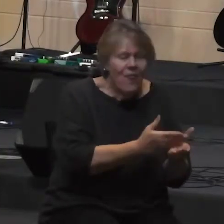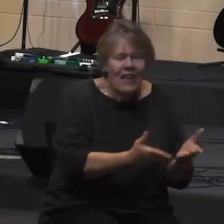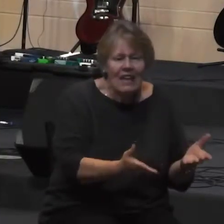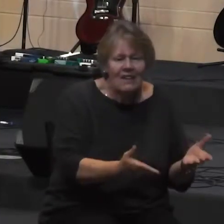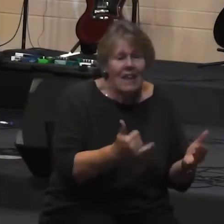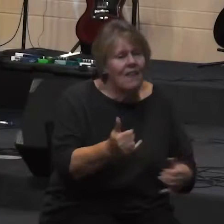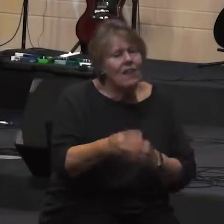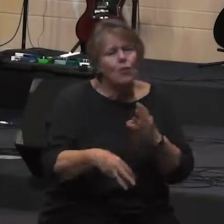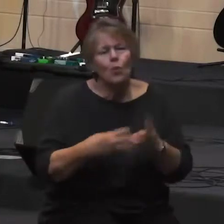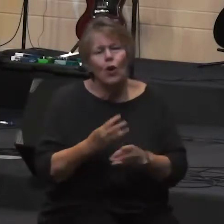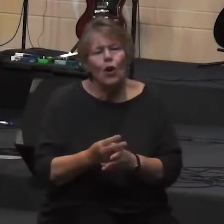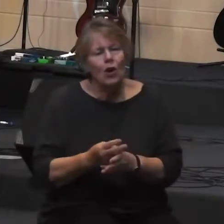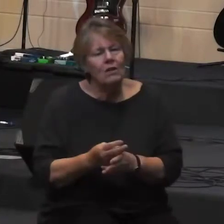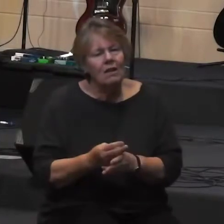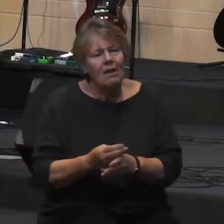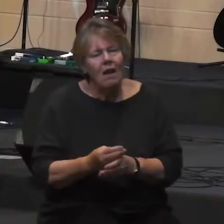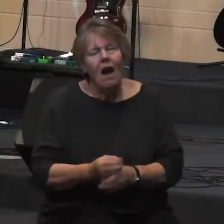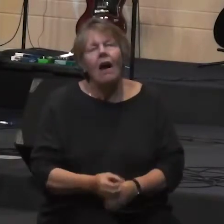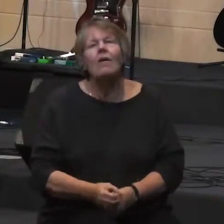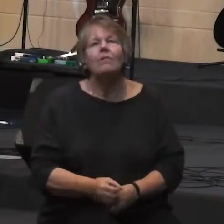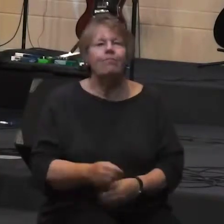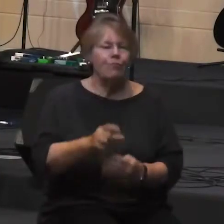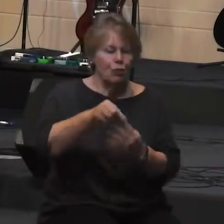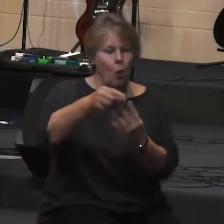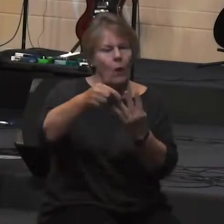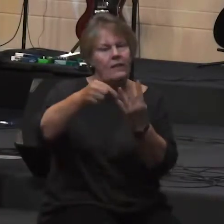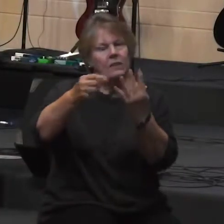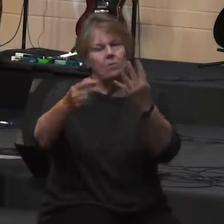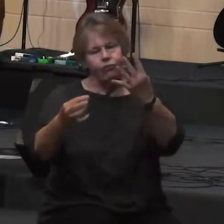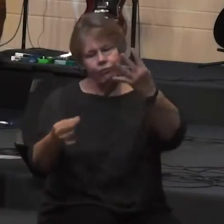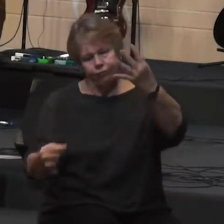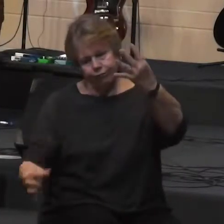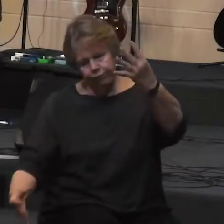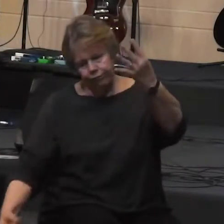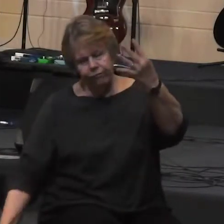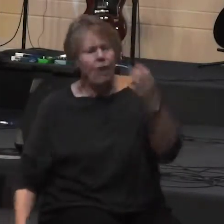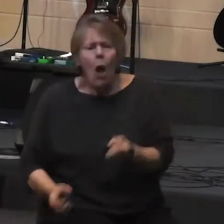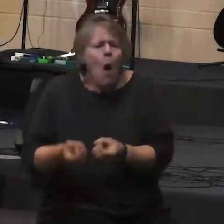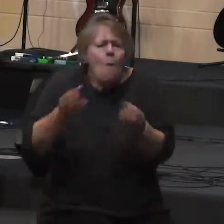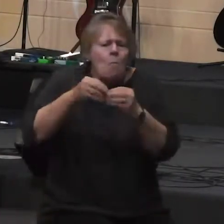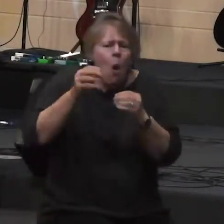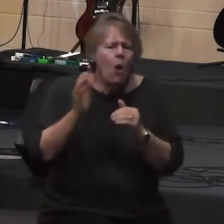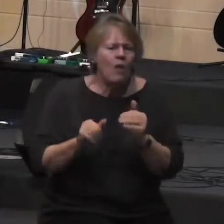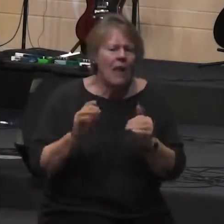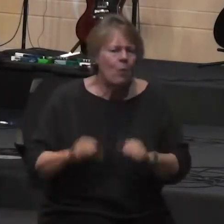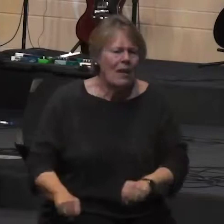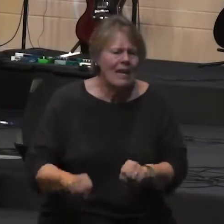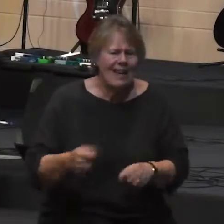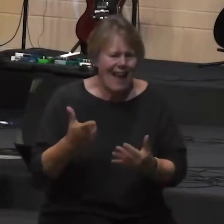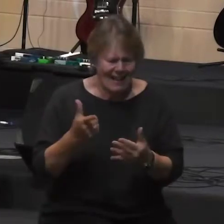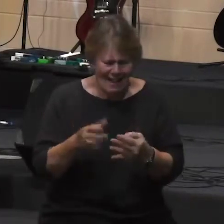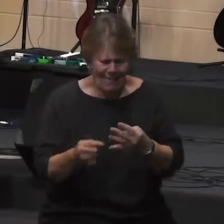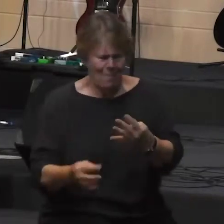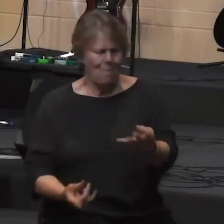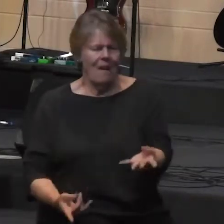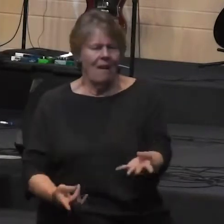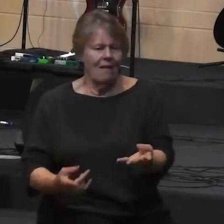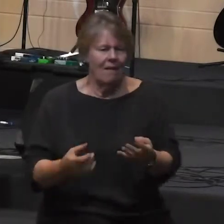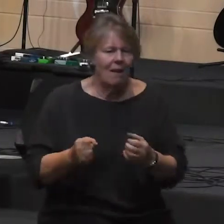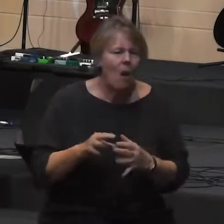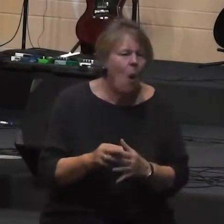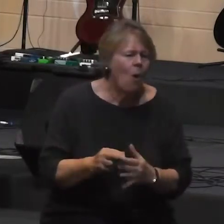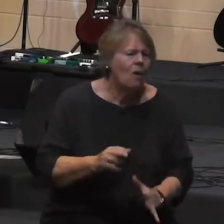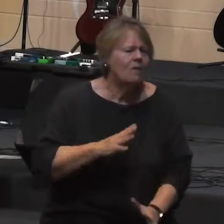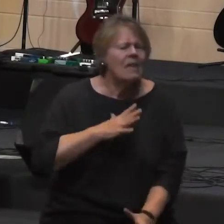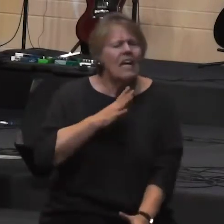luxury in a world where we have more choices than we can even handle could it be that maybe we would find ourselves